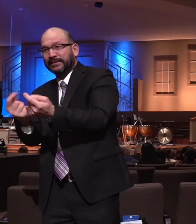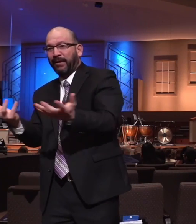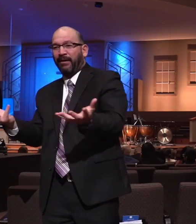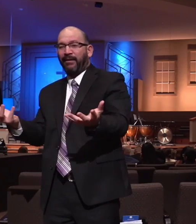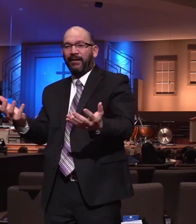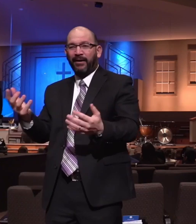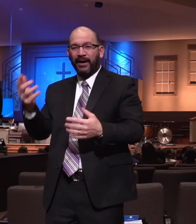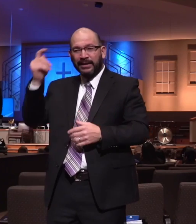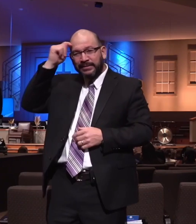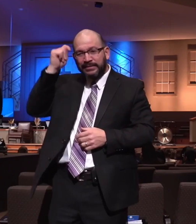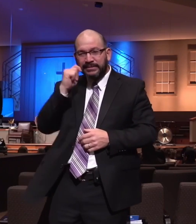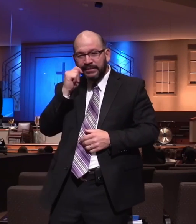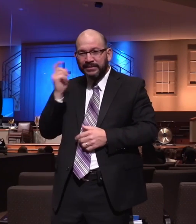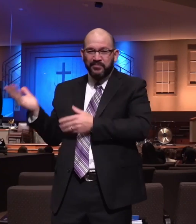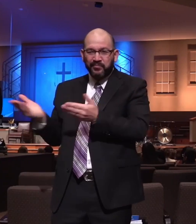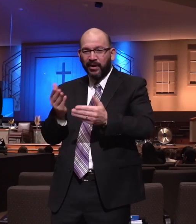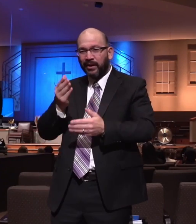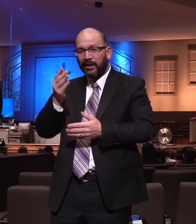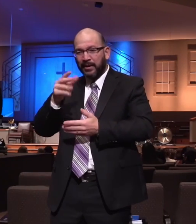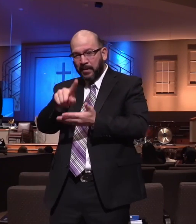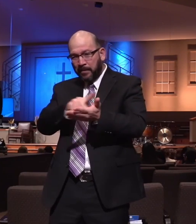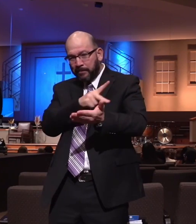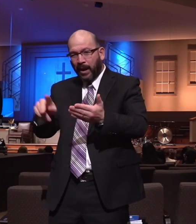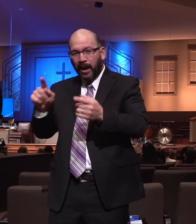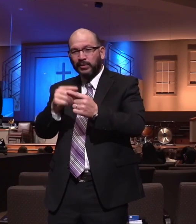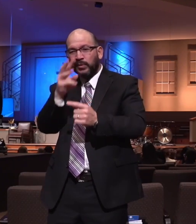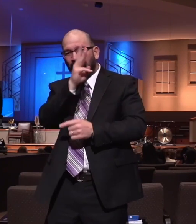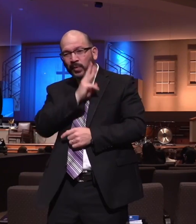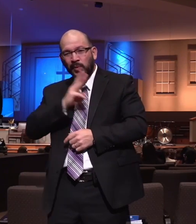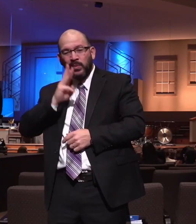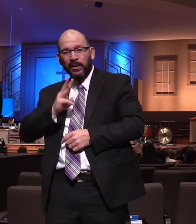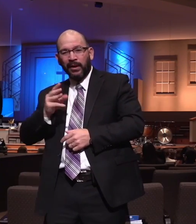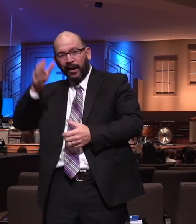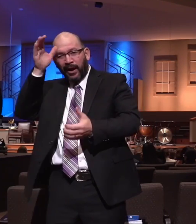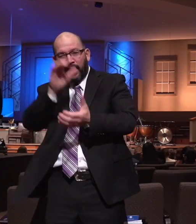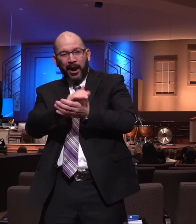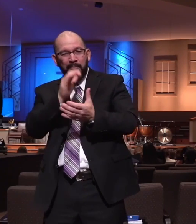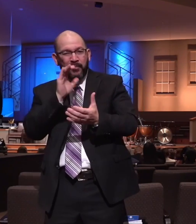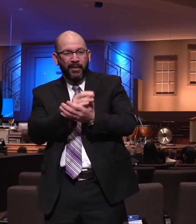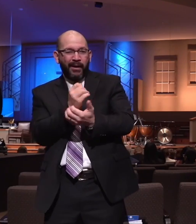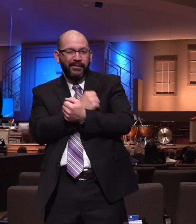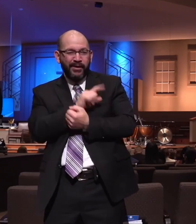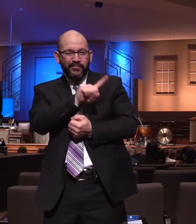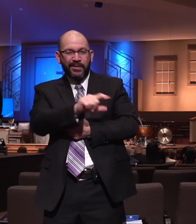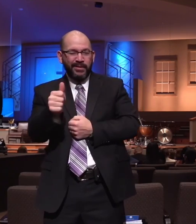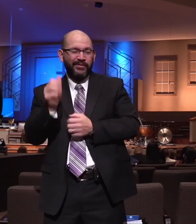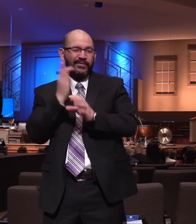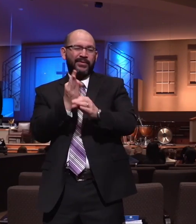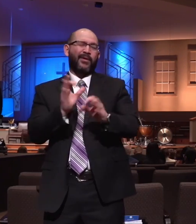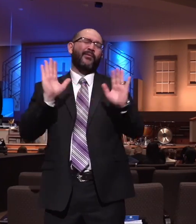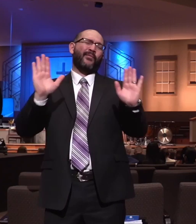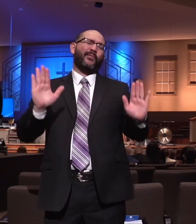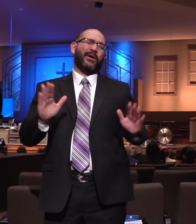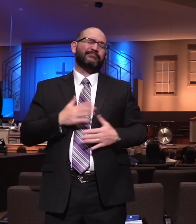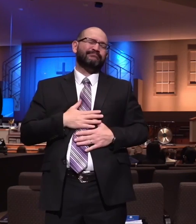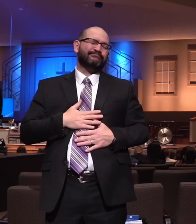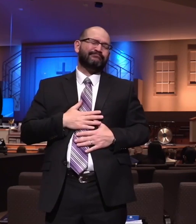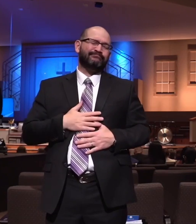look at those husbands and wives loving on each other and encouraging each other and being faithful. What a wonderful testimony they had.